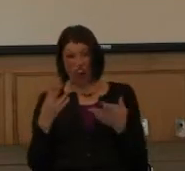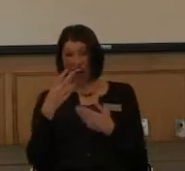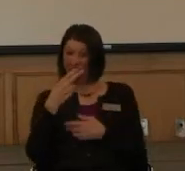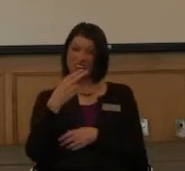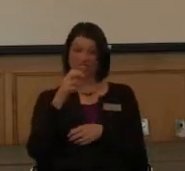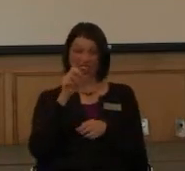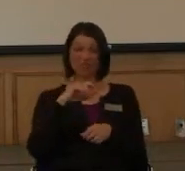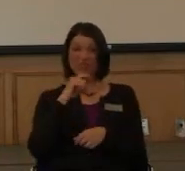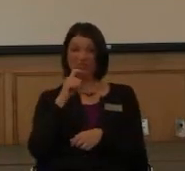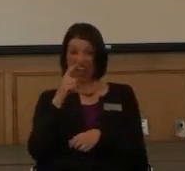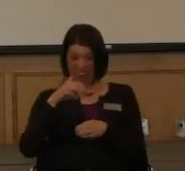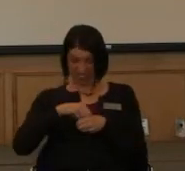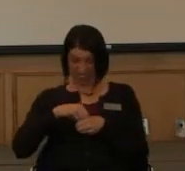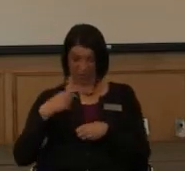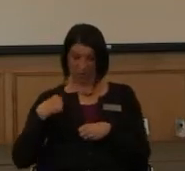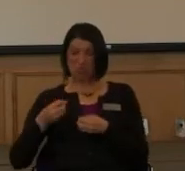Depot.